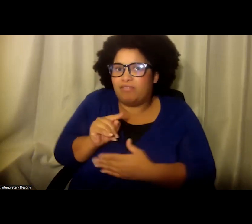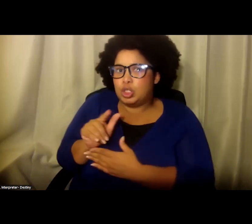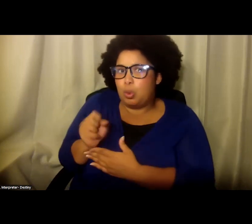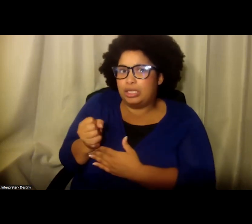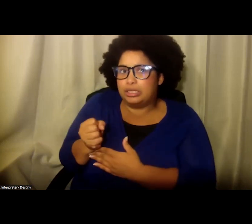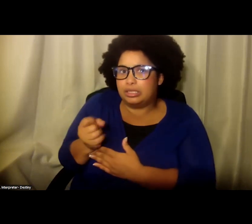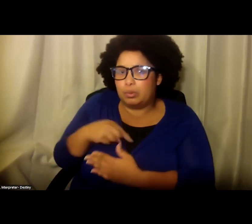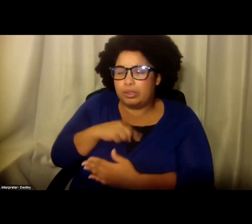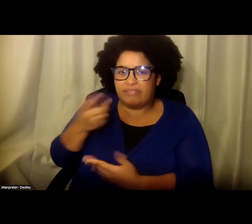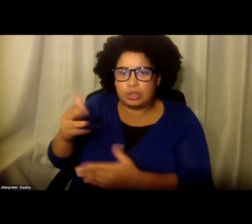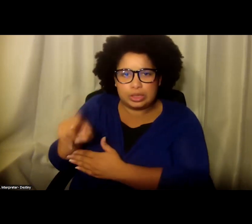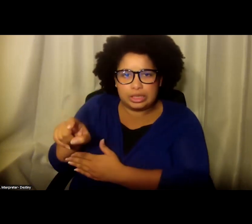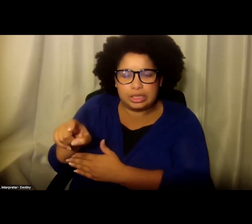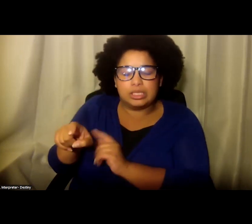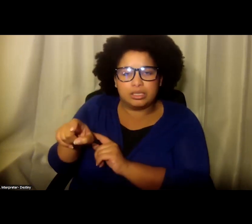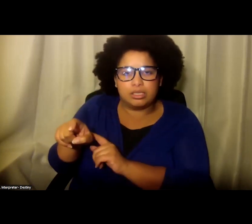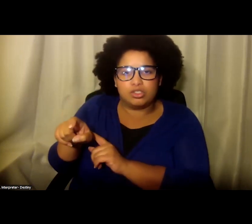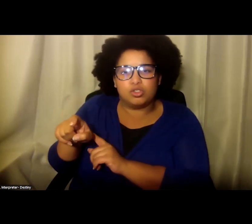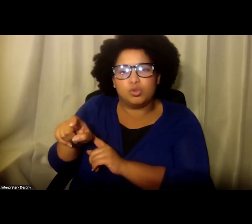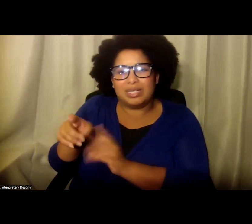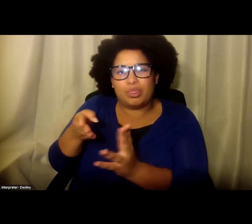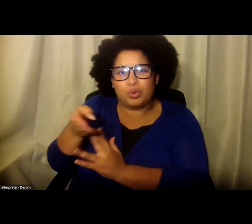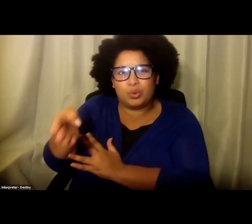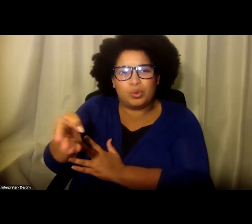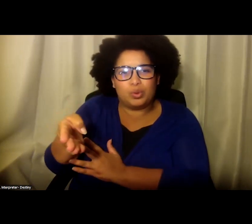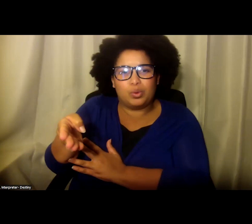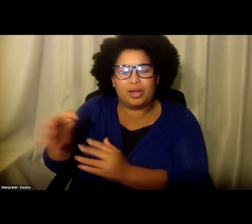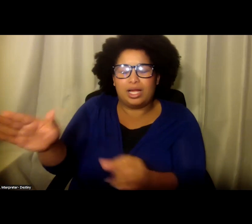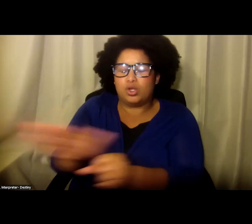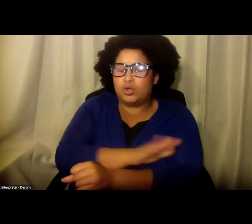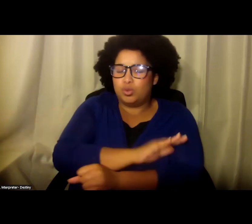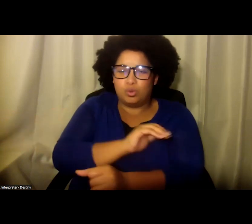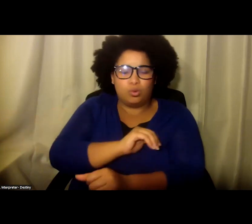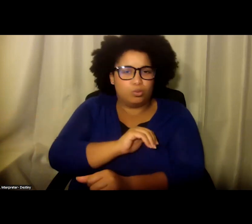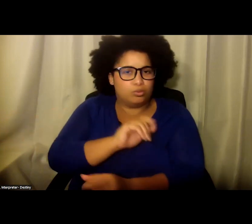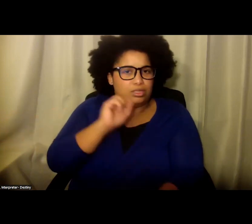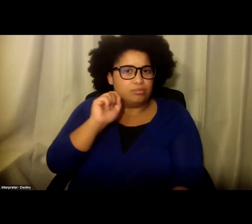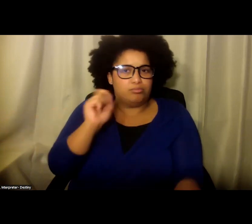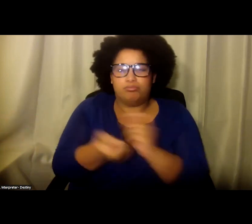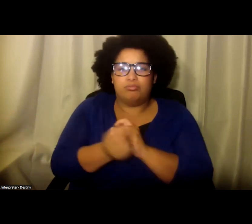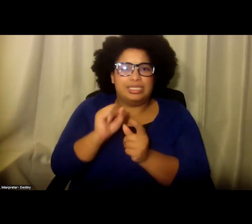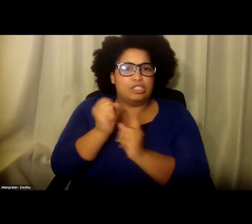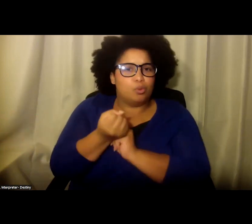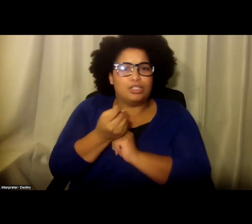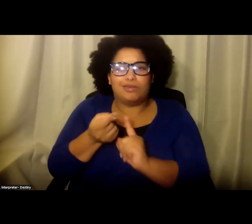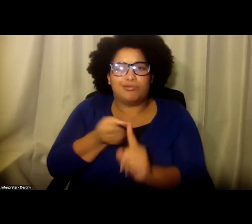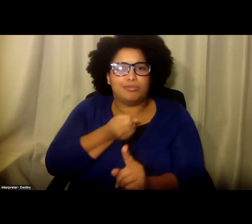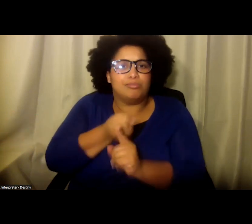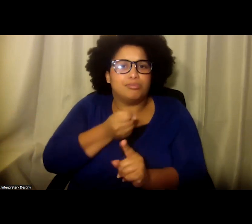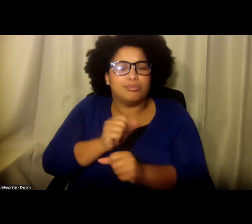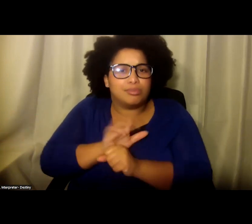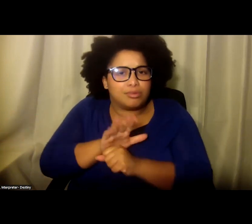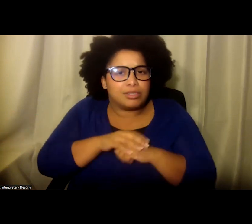that we needed to be able to navigate through kind of a whole new environment as a result of the pandemic. And so,